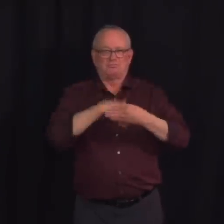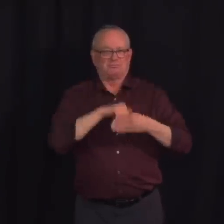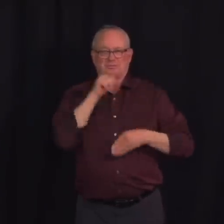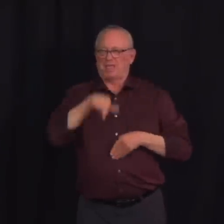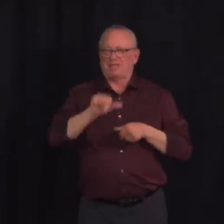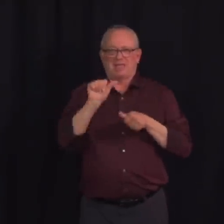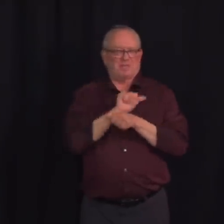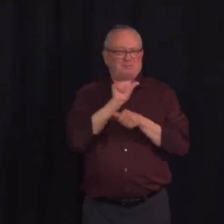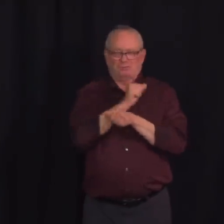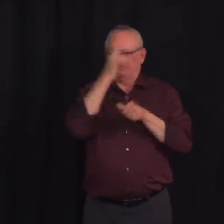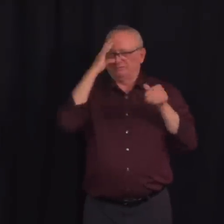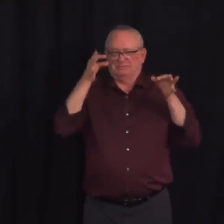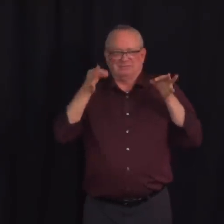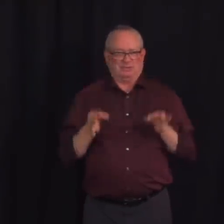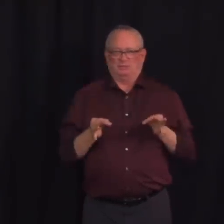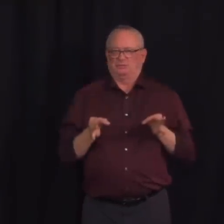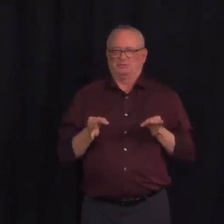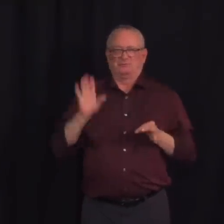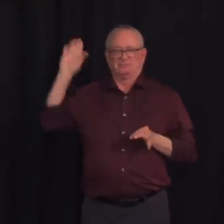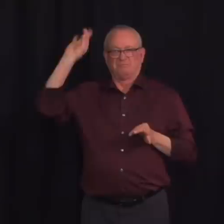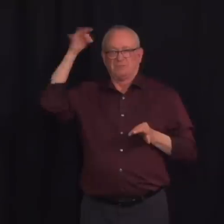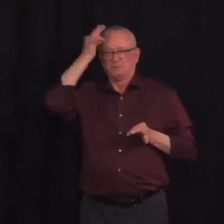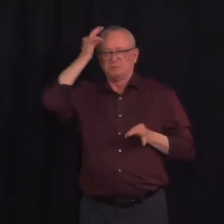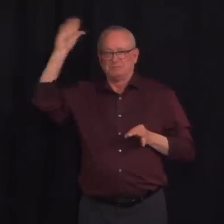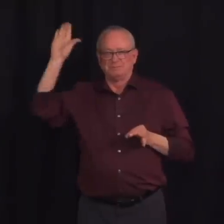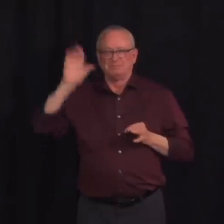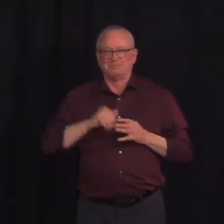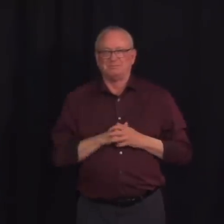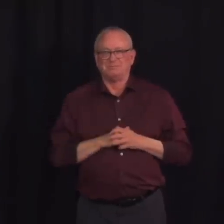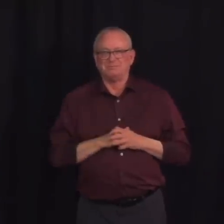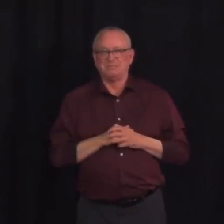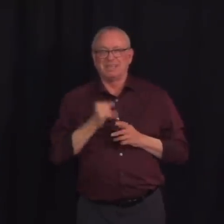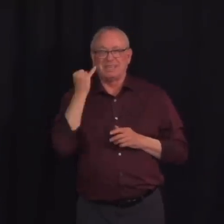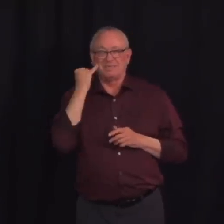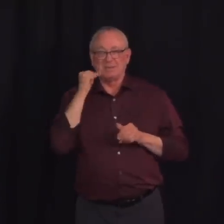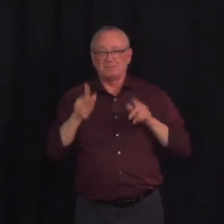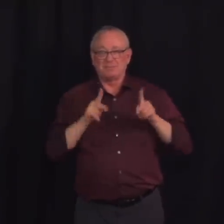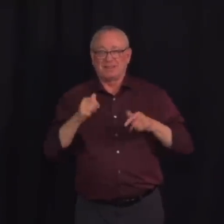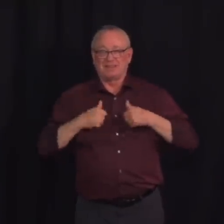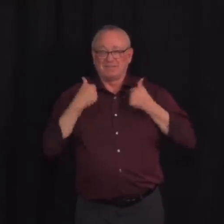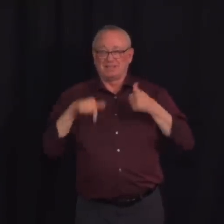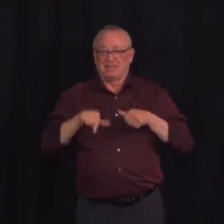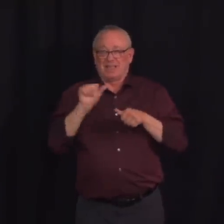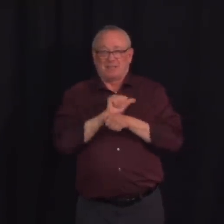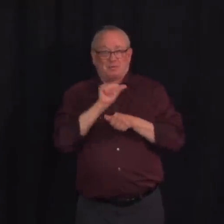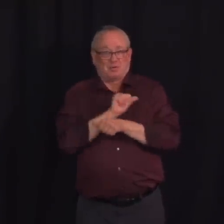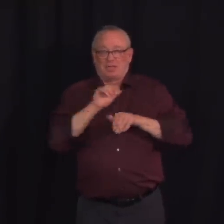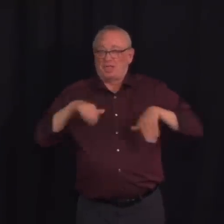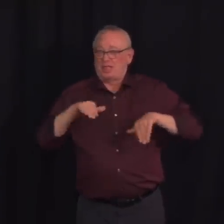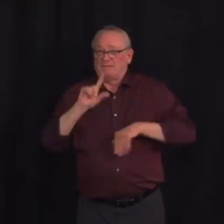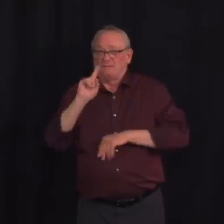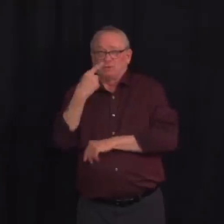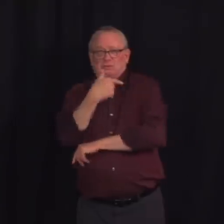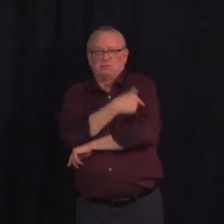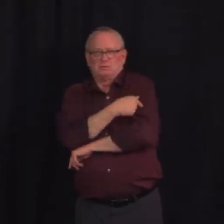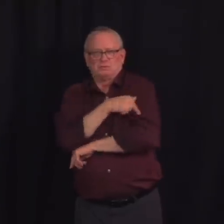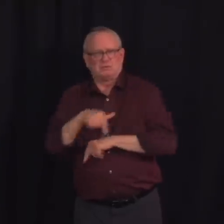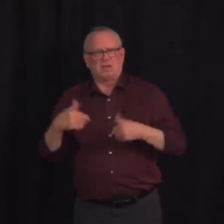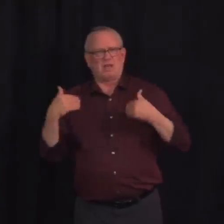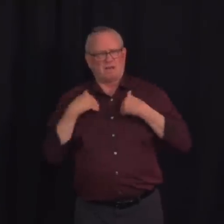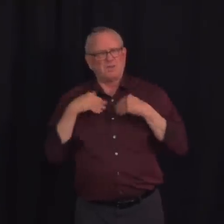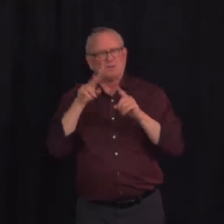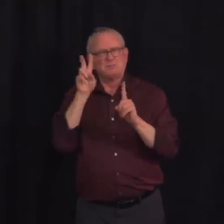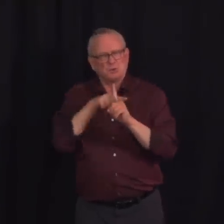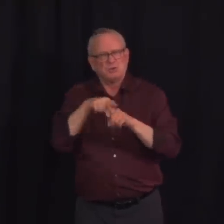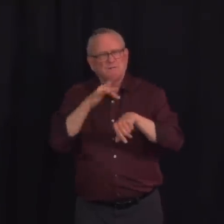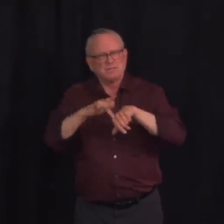anyone who hasn't received a first dose, we have appointments available so they wouldn't need to travel for that. And of course, if people are keen to get